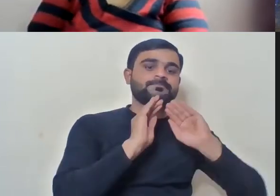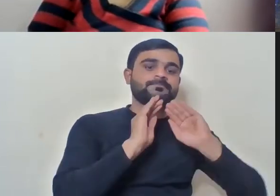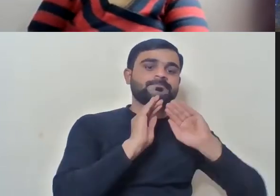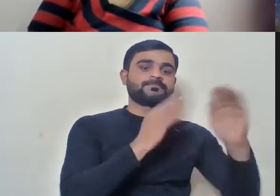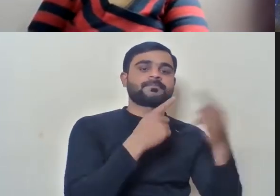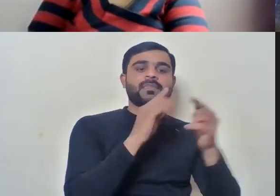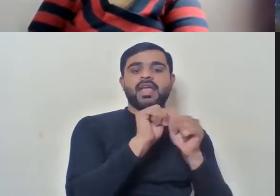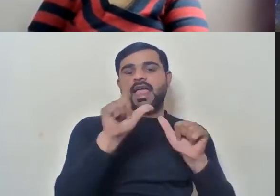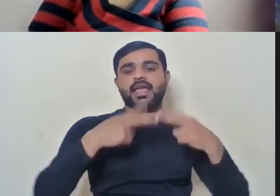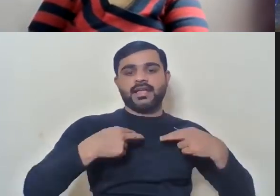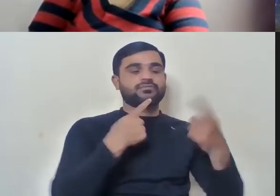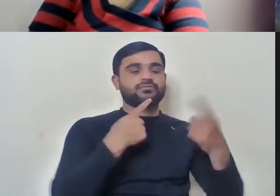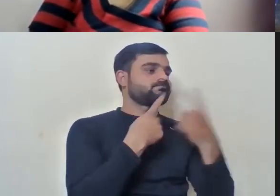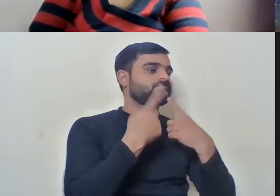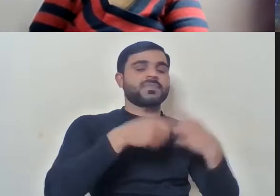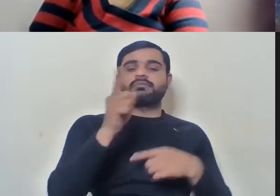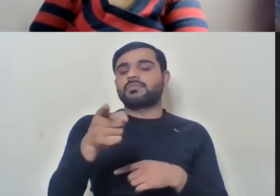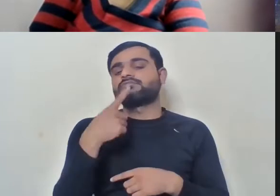Yeah, that's exactly what should be done.